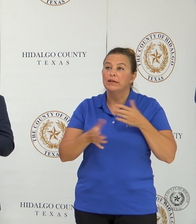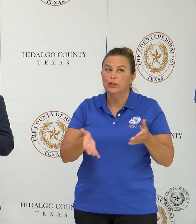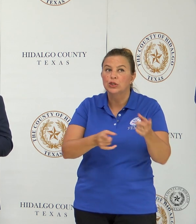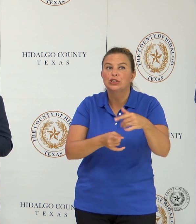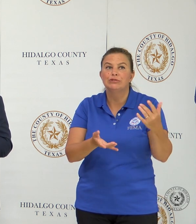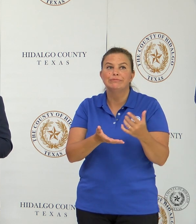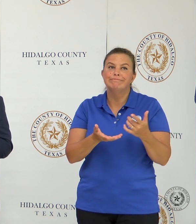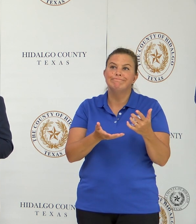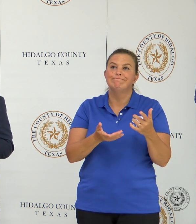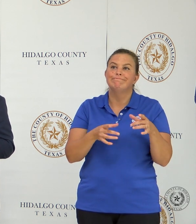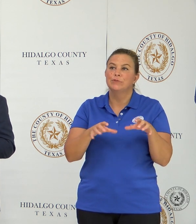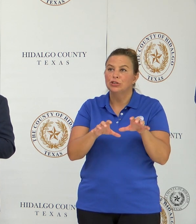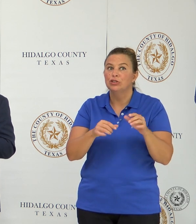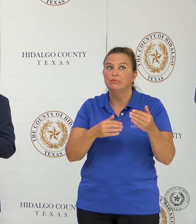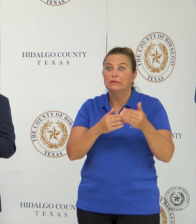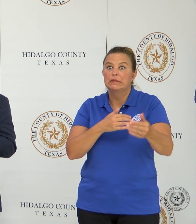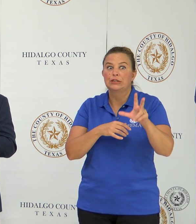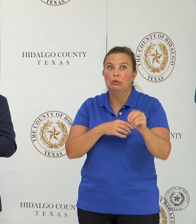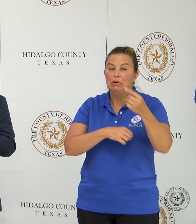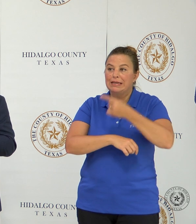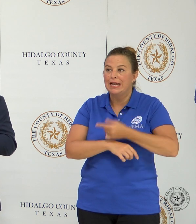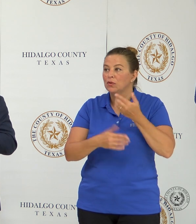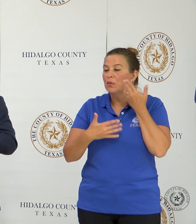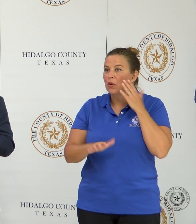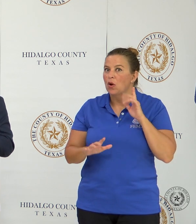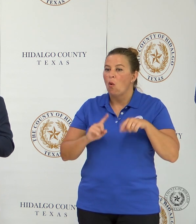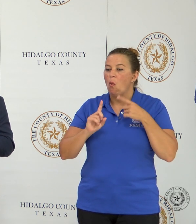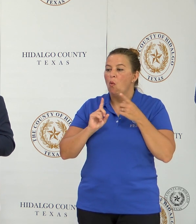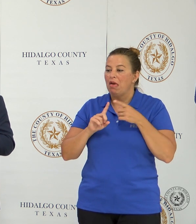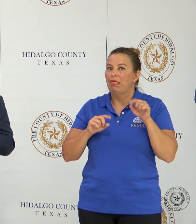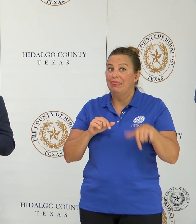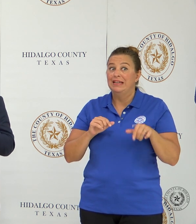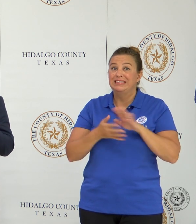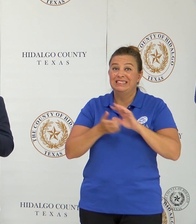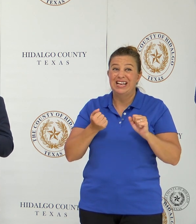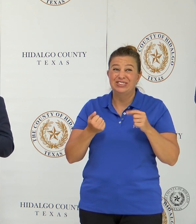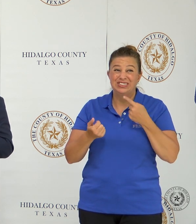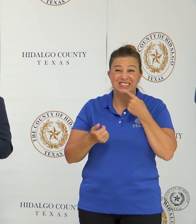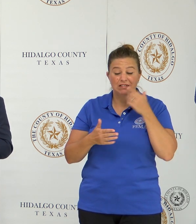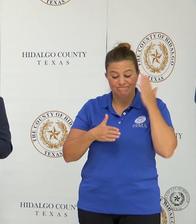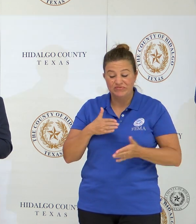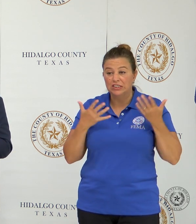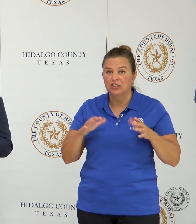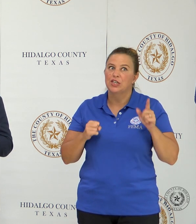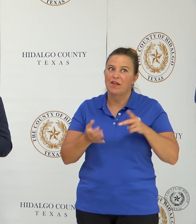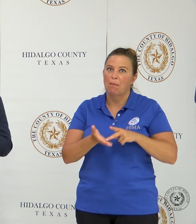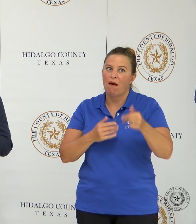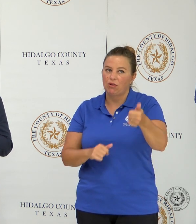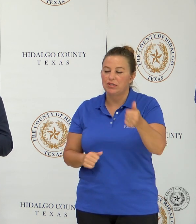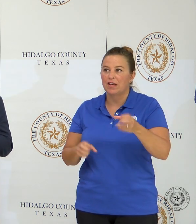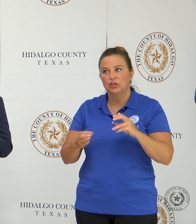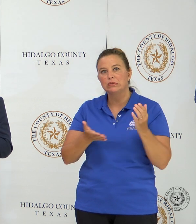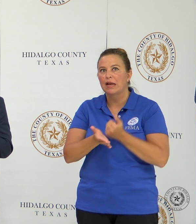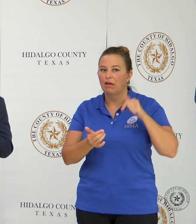because we don't know when this disaster is going to be declared over. You will have to start paying for that out of pocket, so take